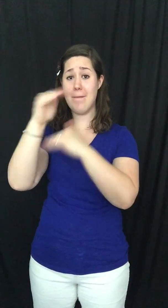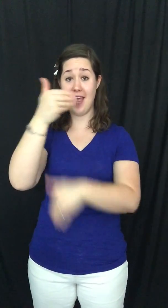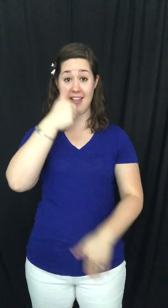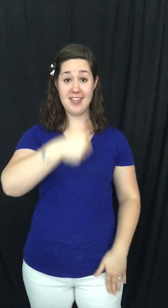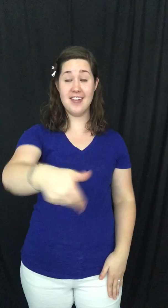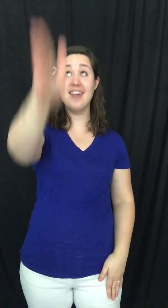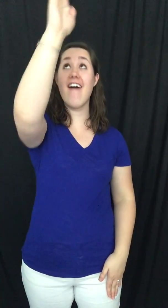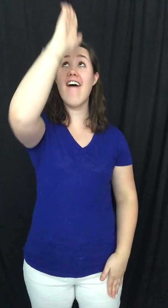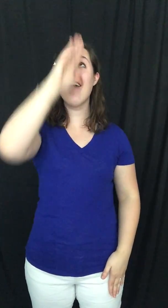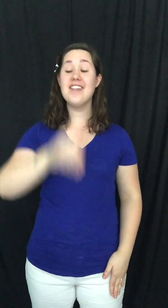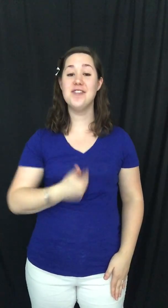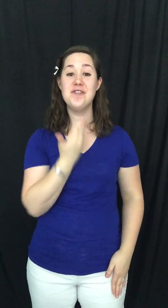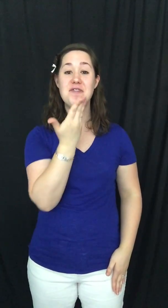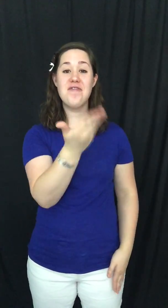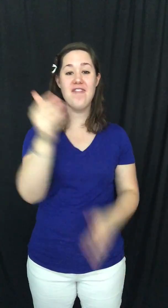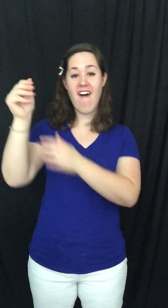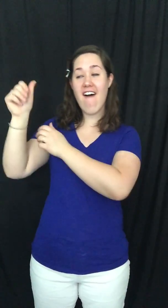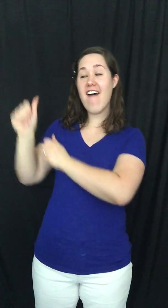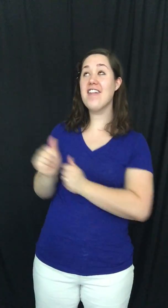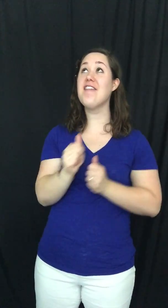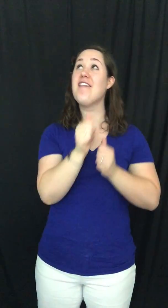the God you follow